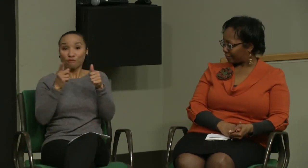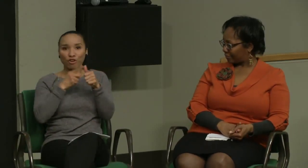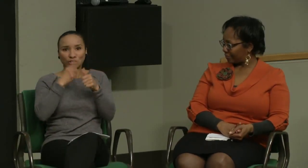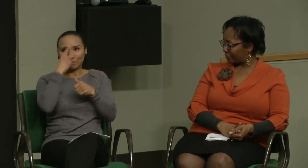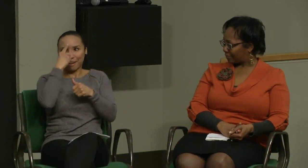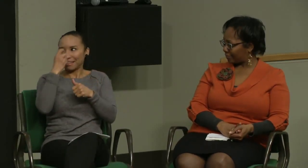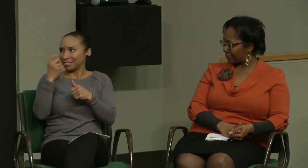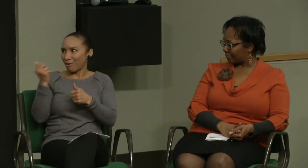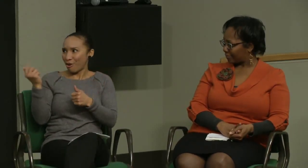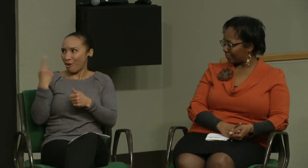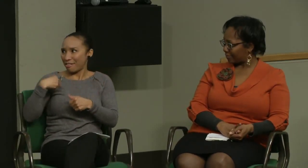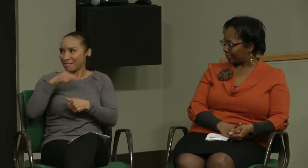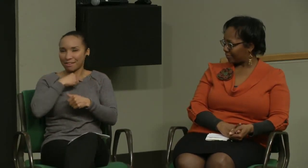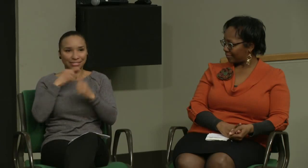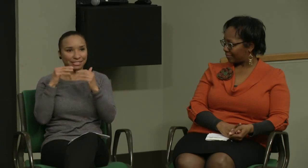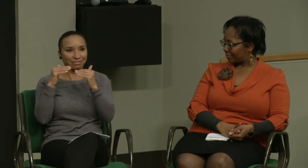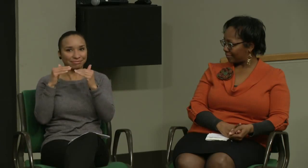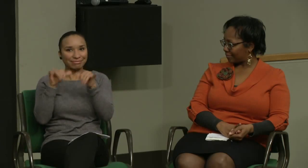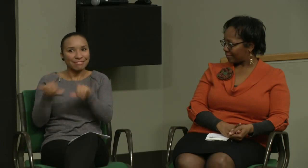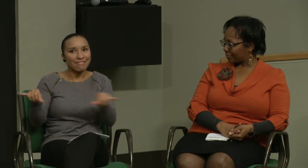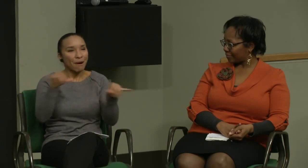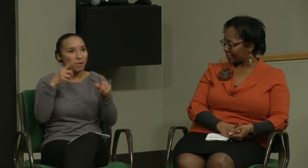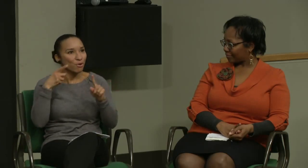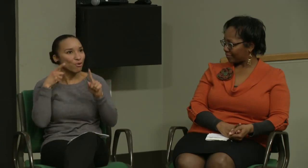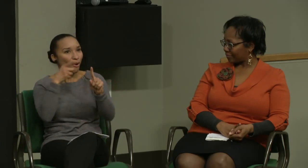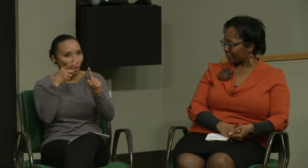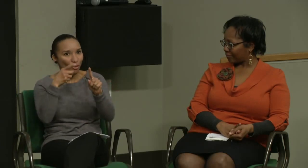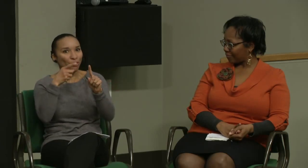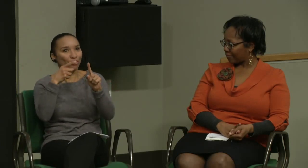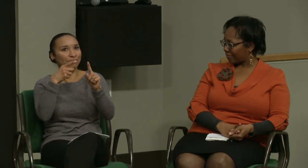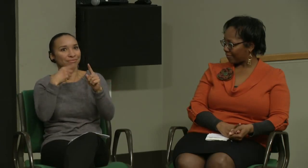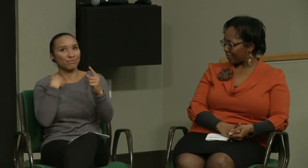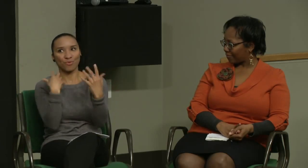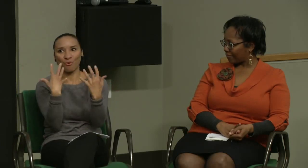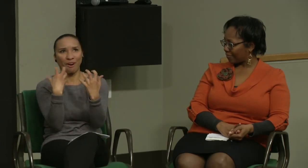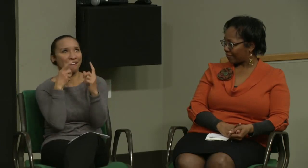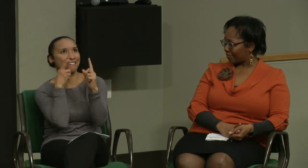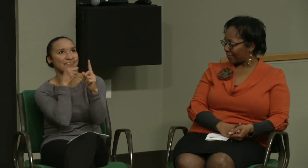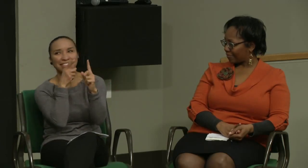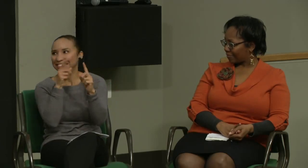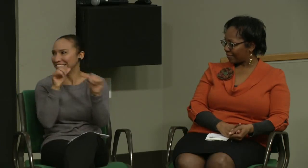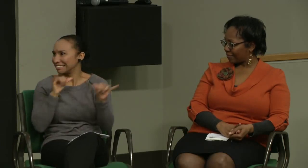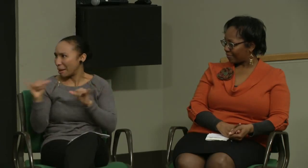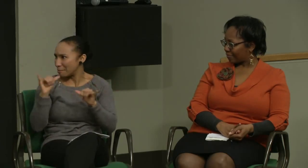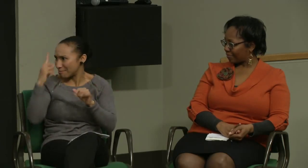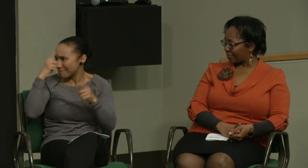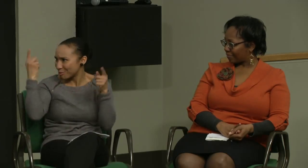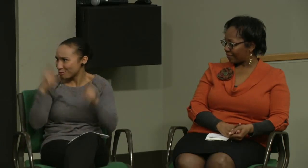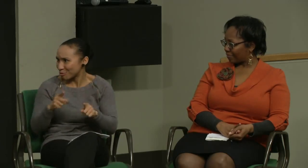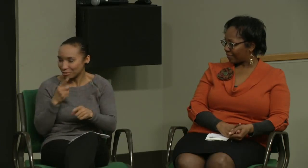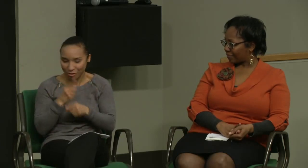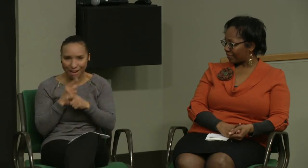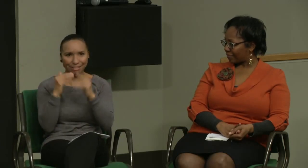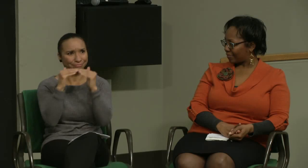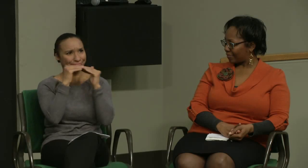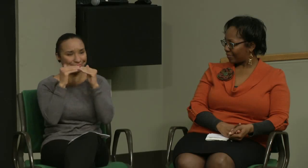It's a very important component because all of us had similar goals, and we all wanted to achieve the same goal.